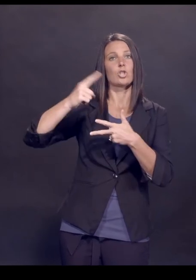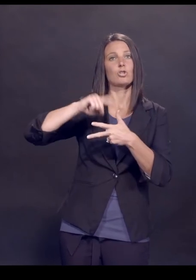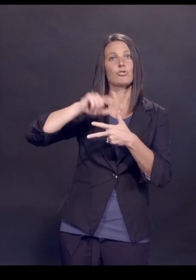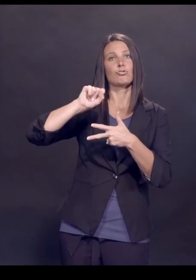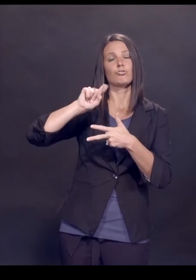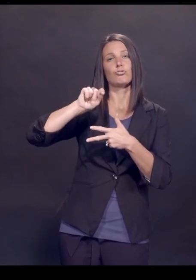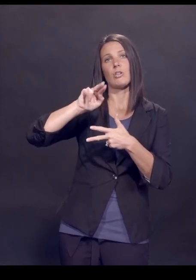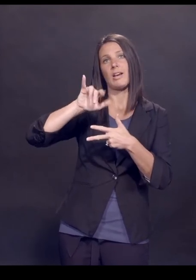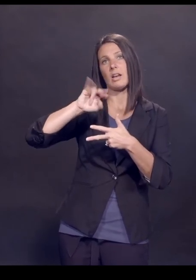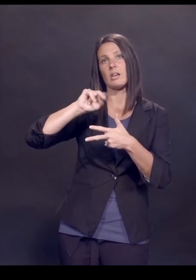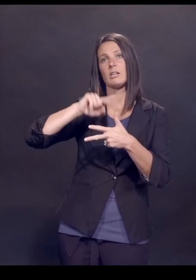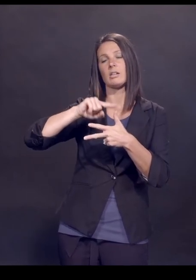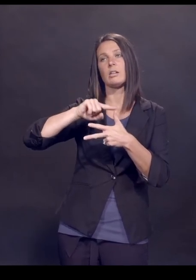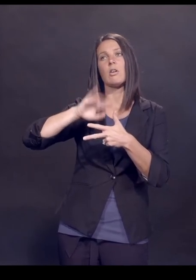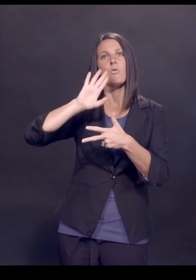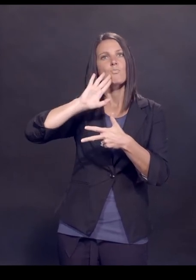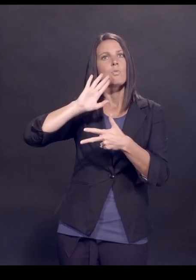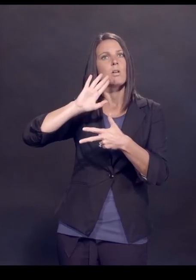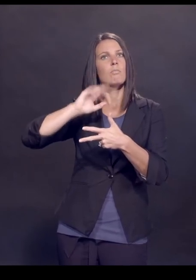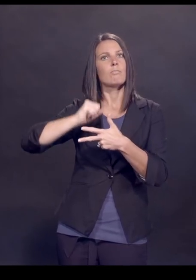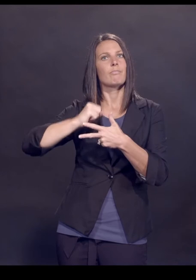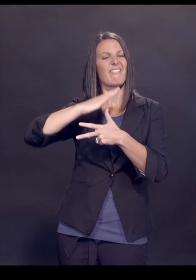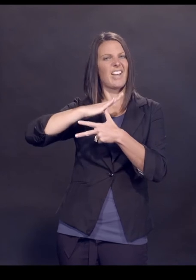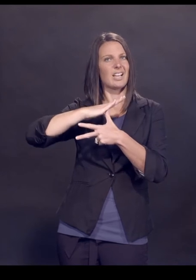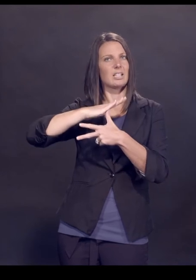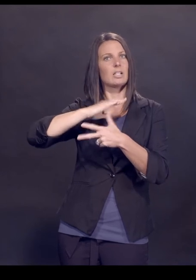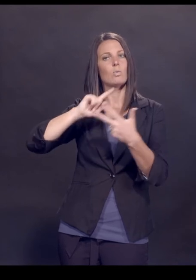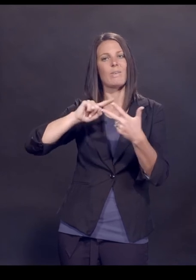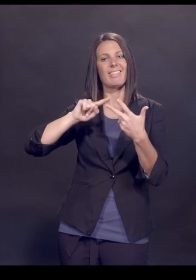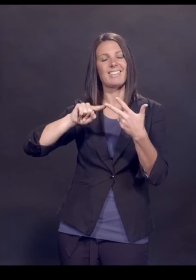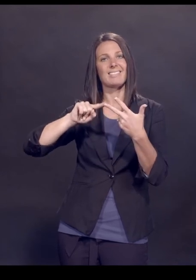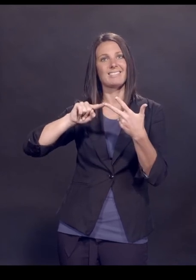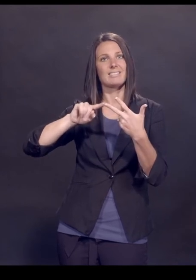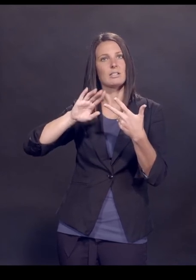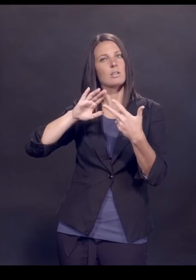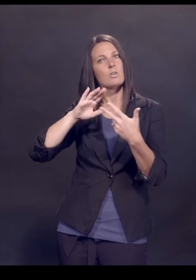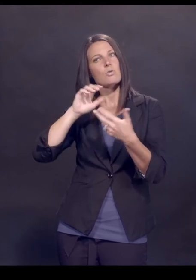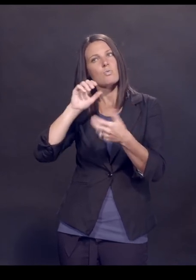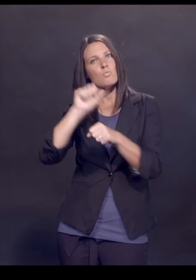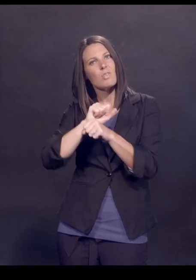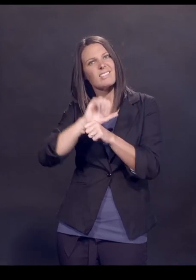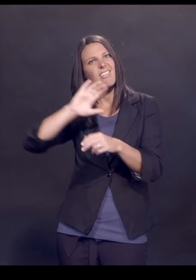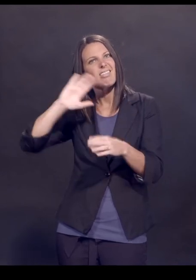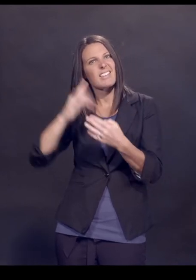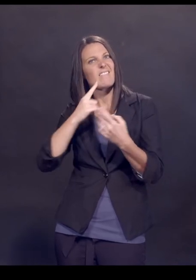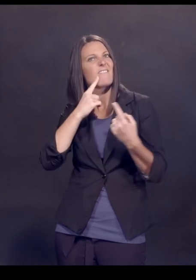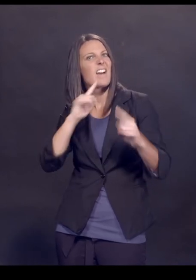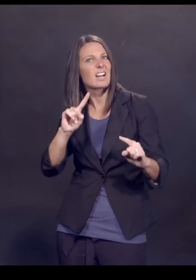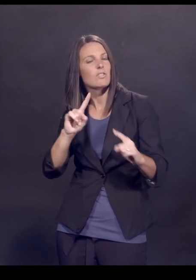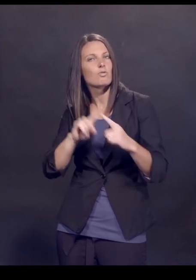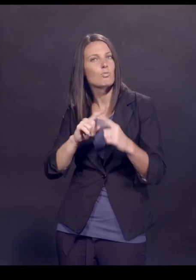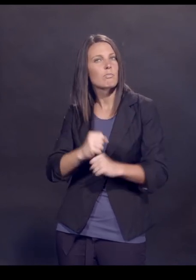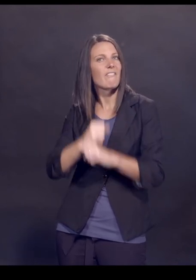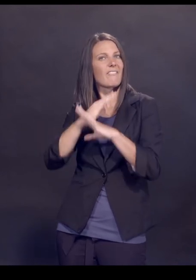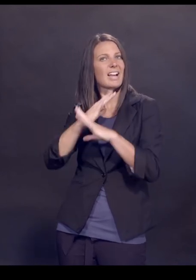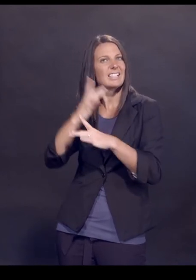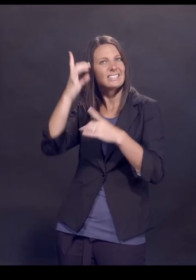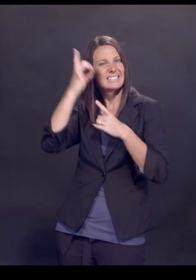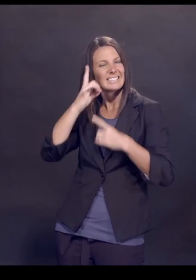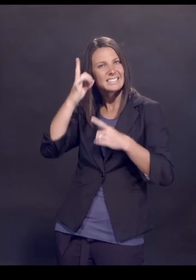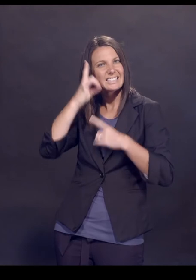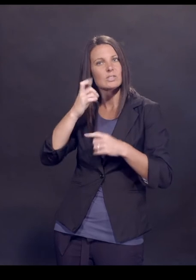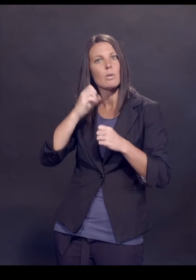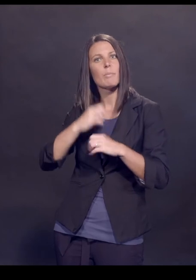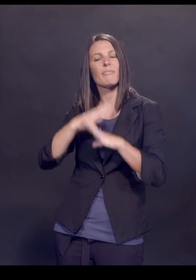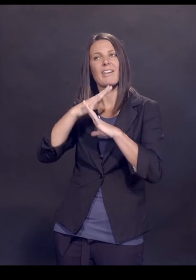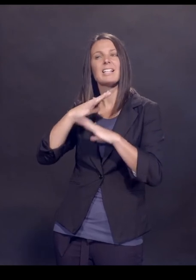still work very well at preventing serious illness. With the Delta variant, it works a little less well against preventing disease, either